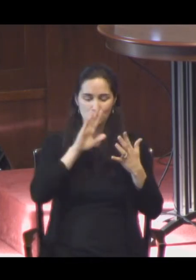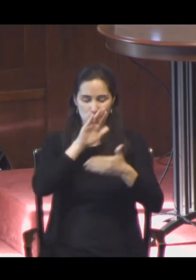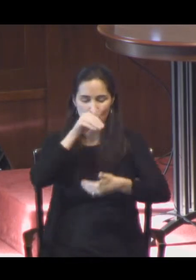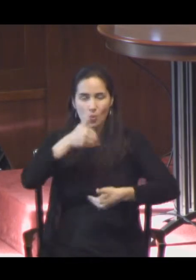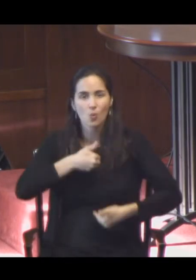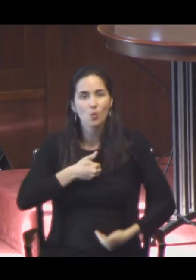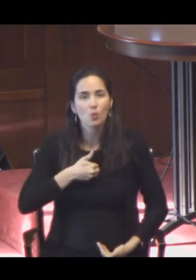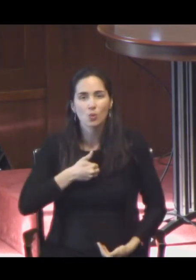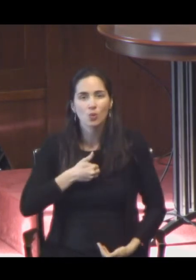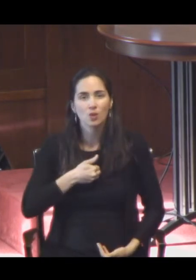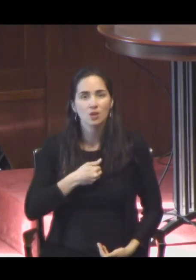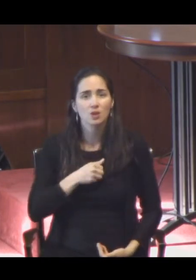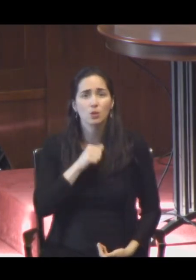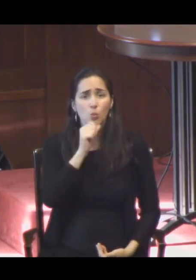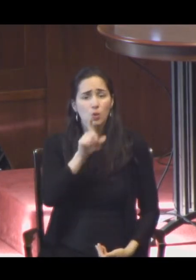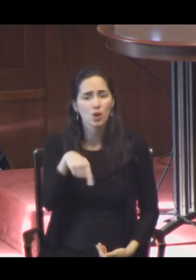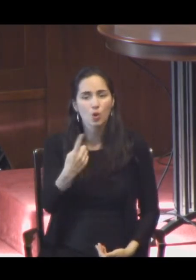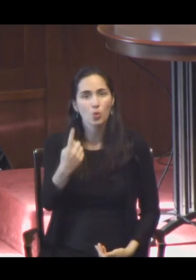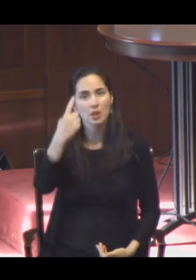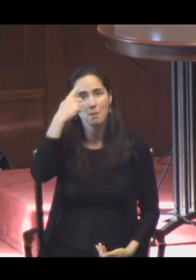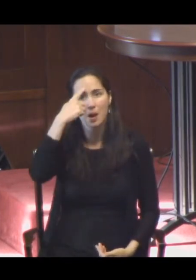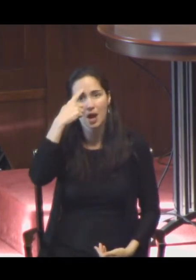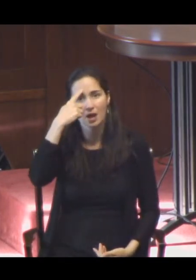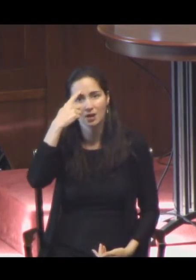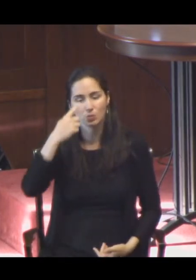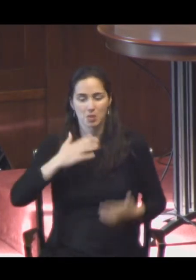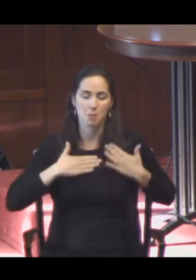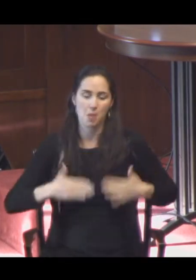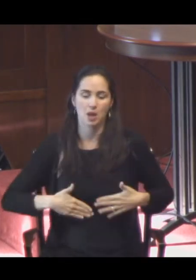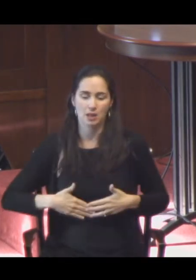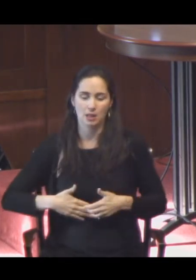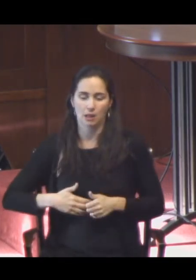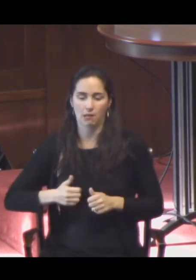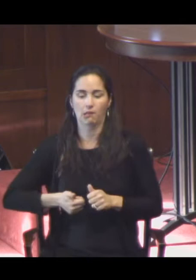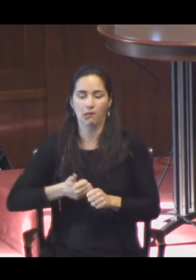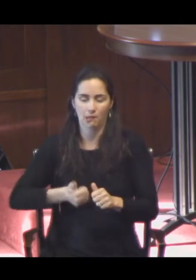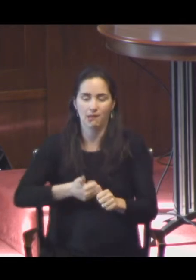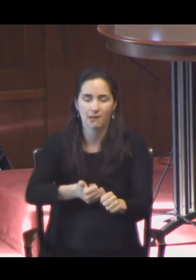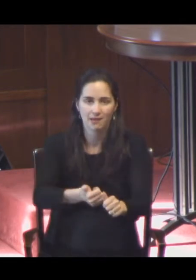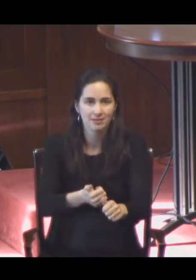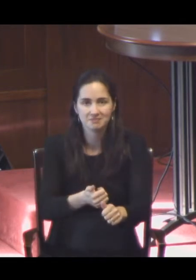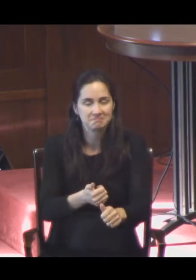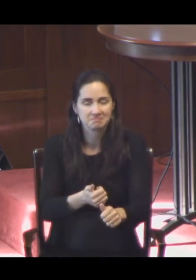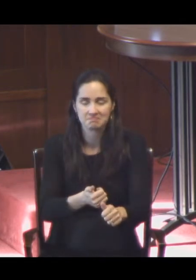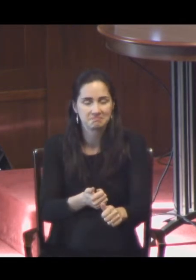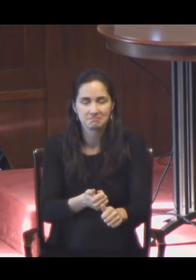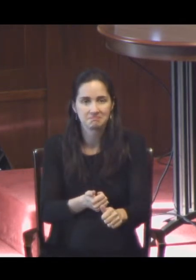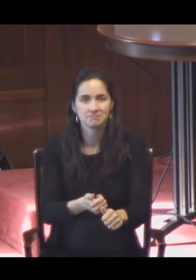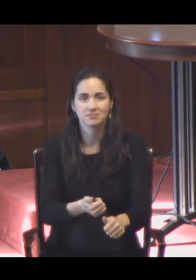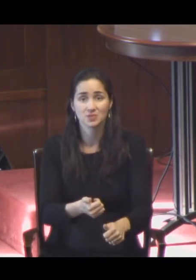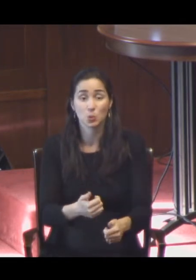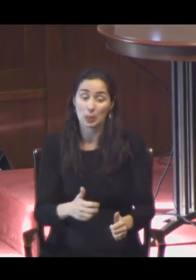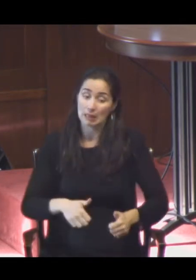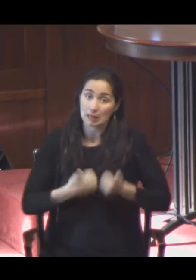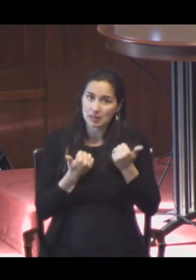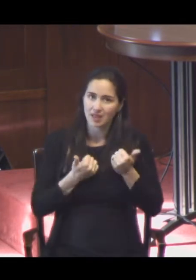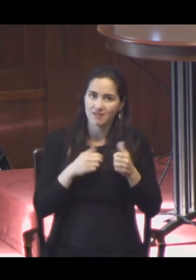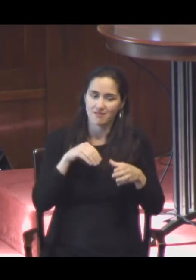dragging a body behind it. We live in our bodies. Our bodies, we will resurrect in our bodies. Our bodies will be renewed,